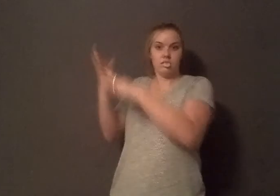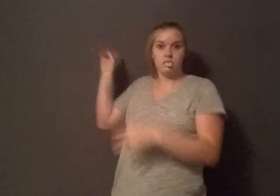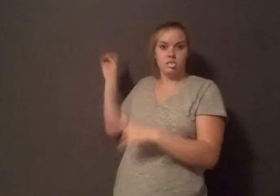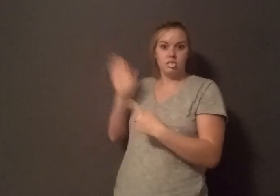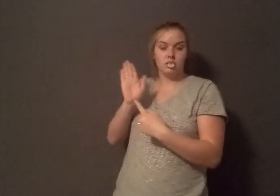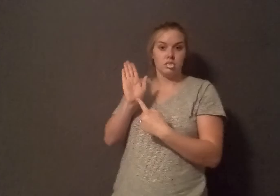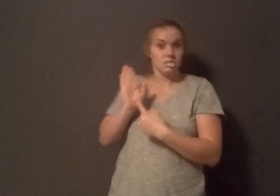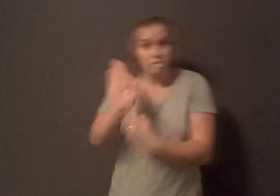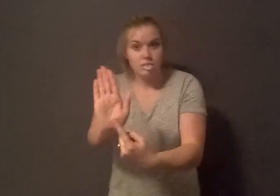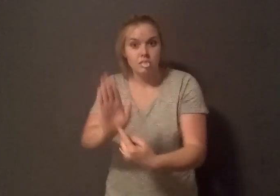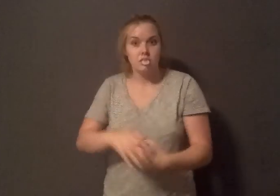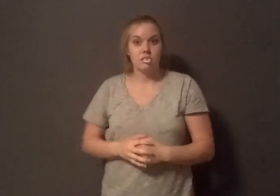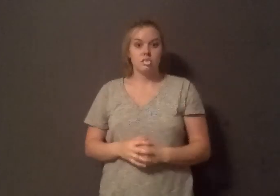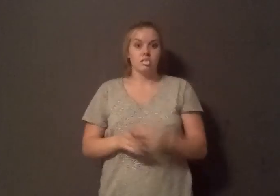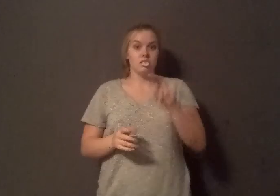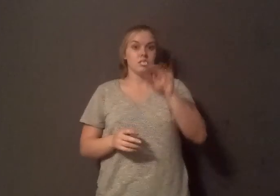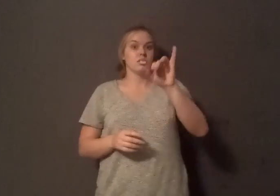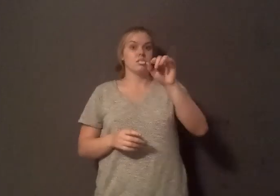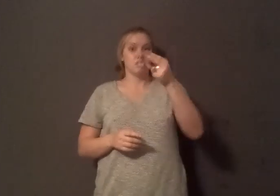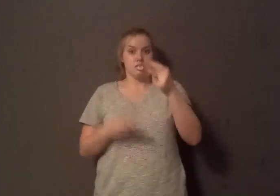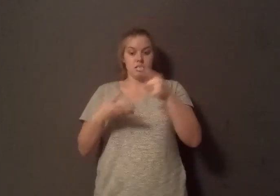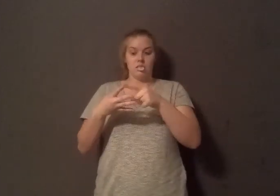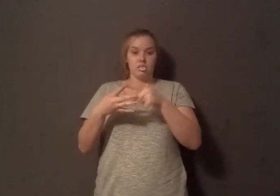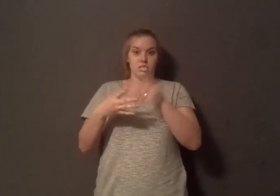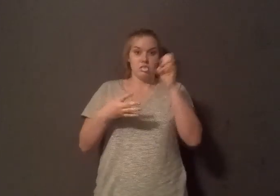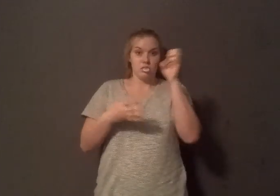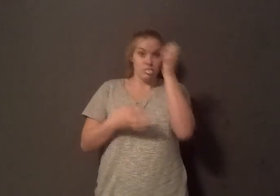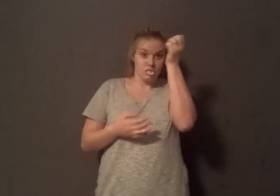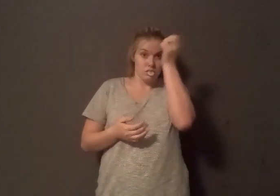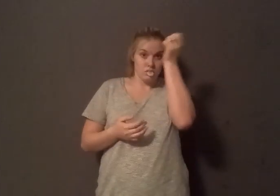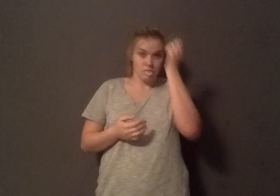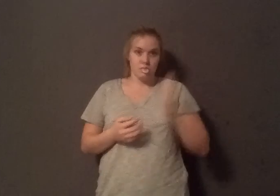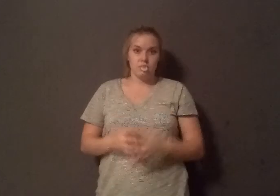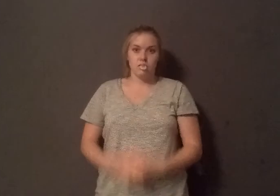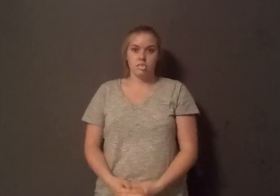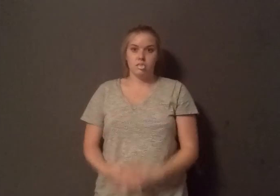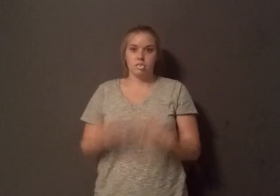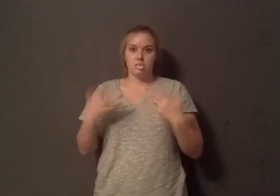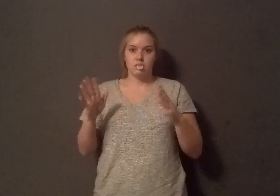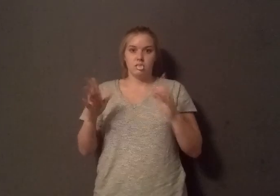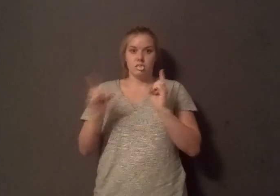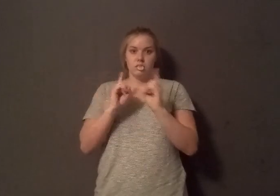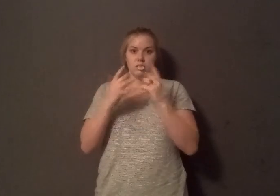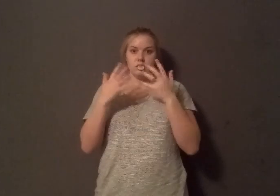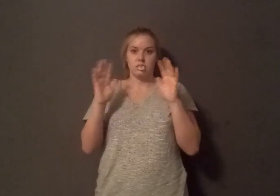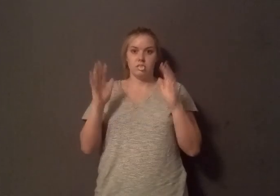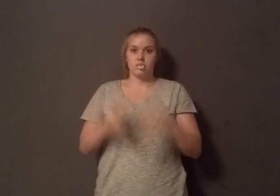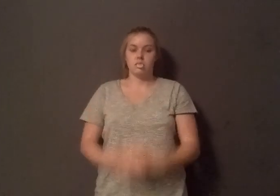with the NIH, the European Association of Studies. We're We're done.